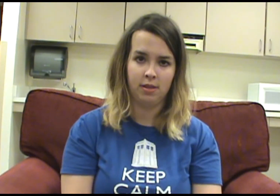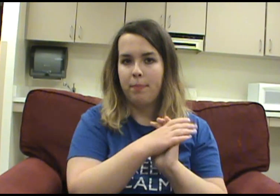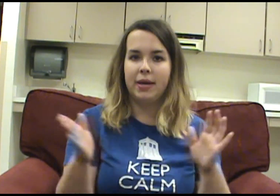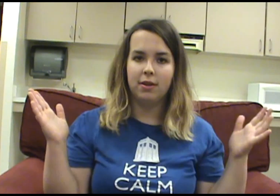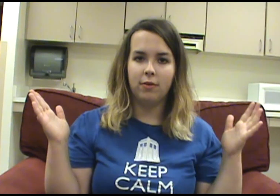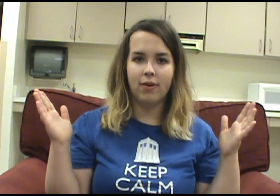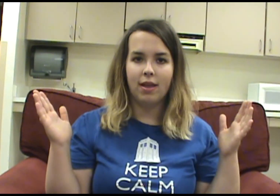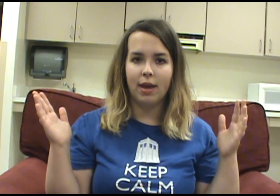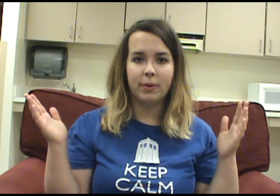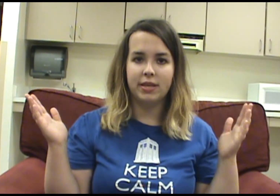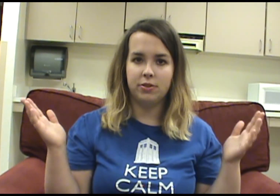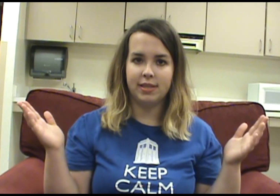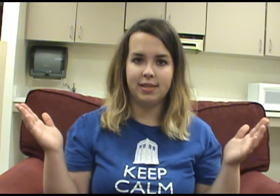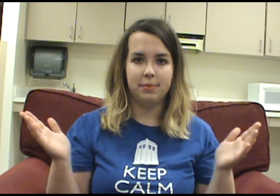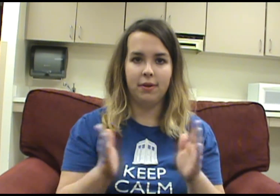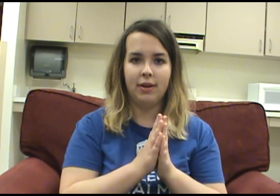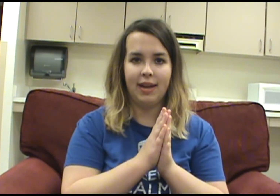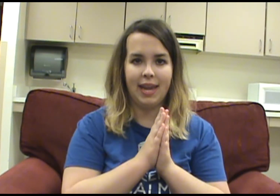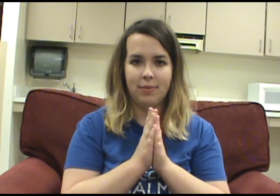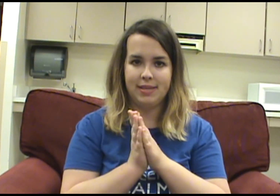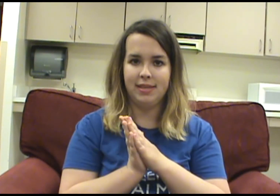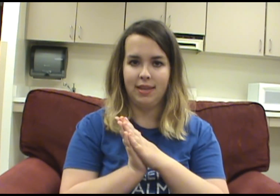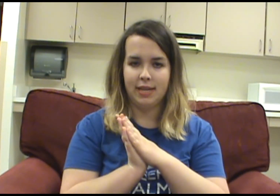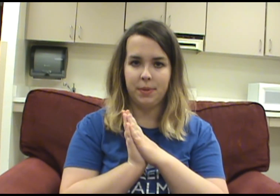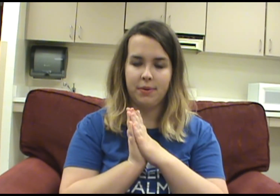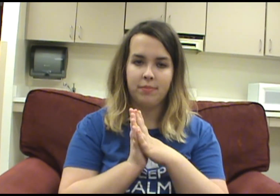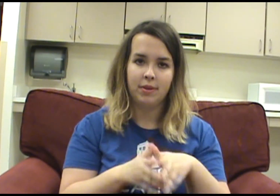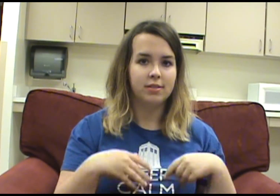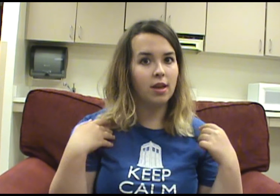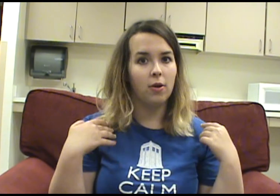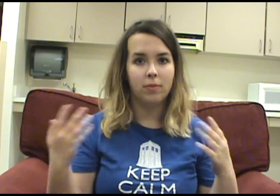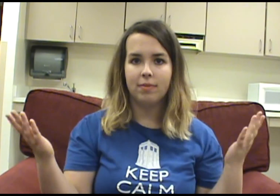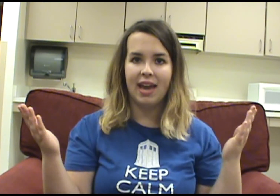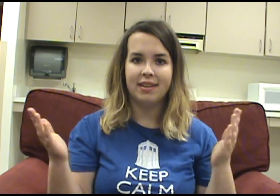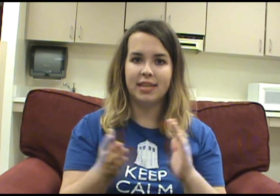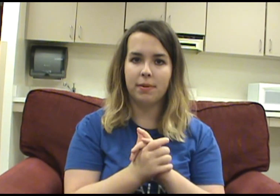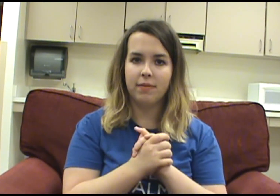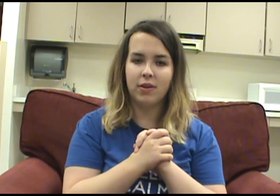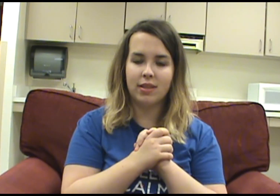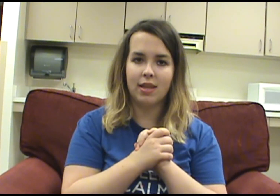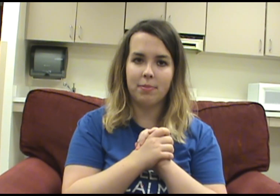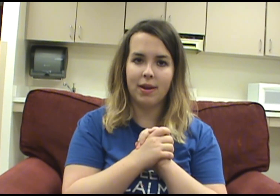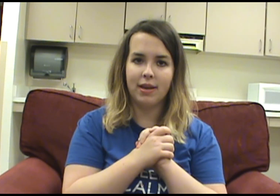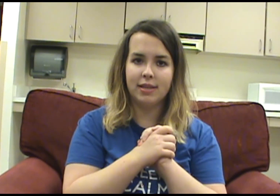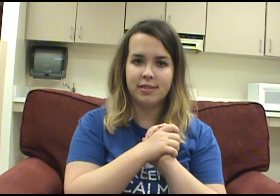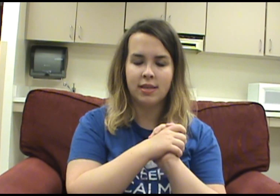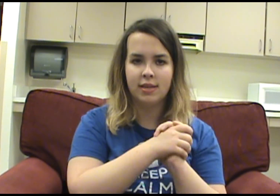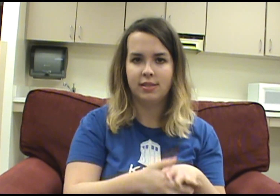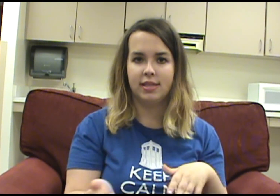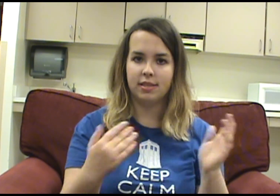But overall, I really enjoyed this episode and I can't wait to see the next one. So yeah, that's my review on The Librarians, Season